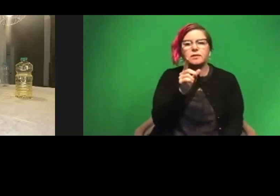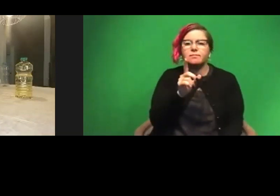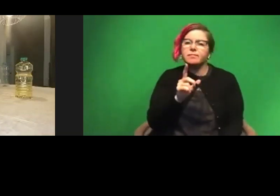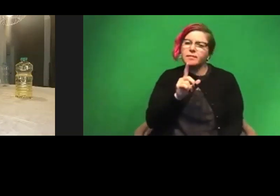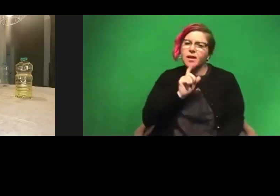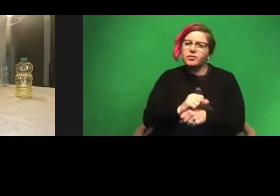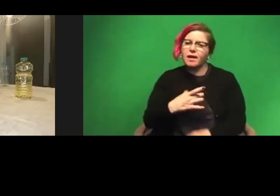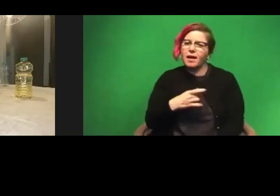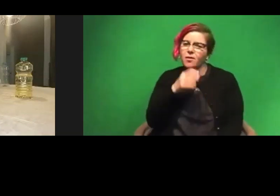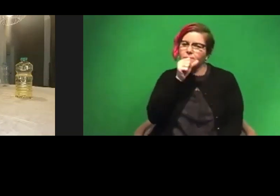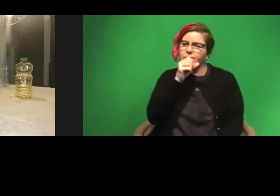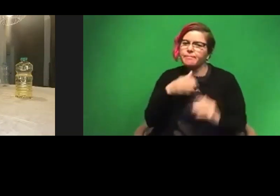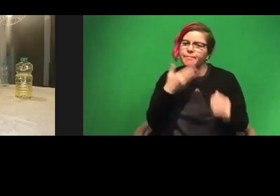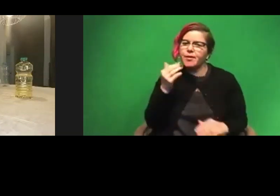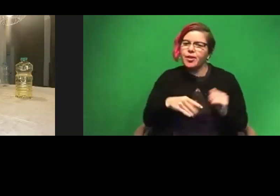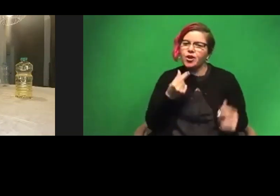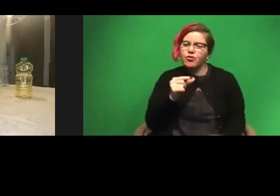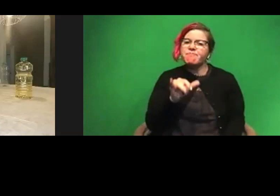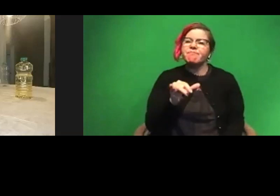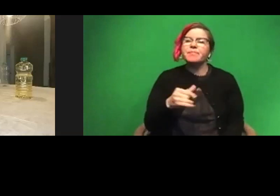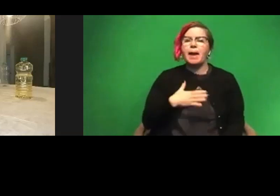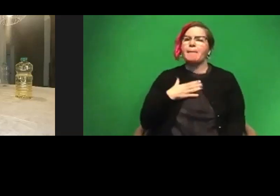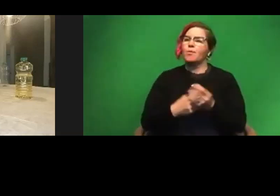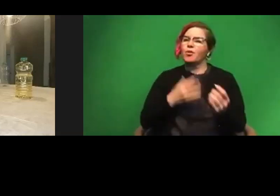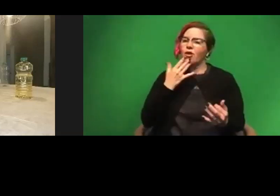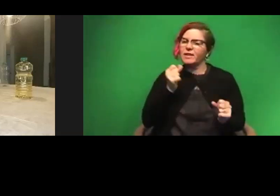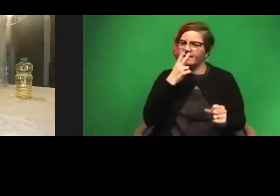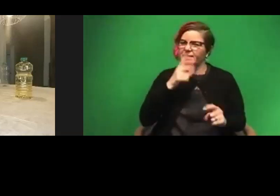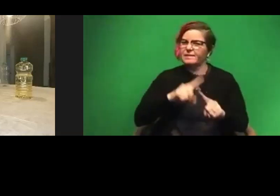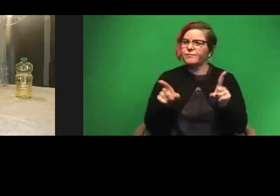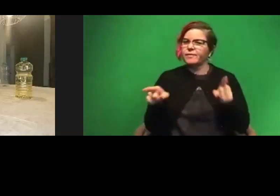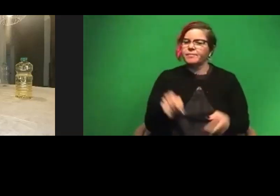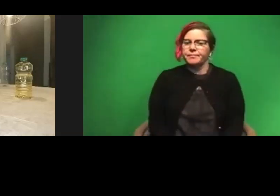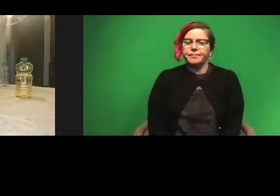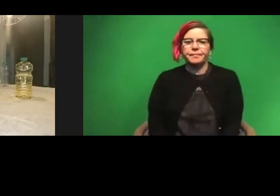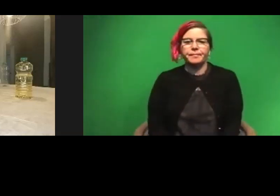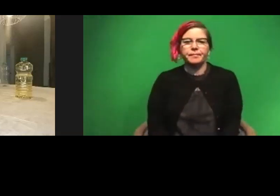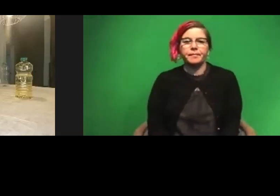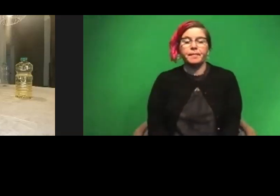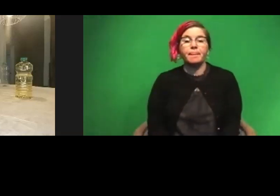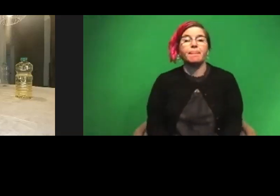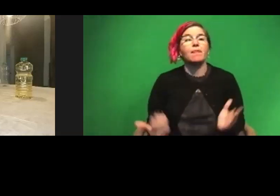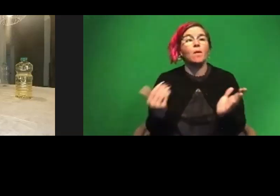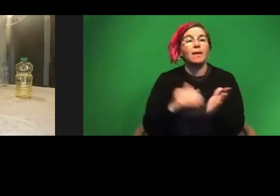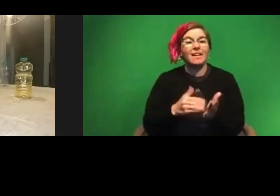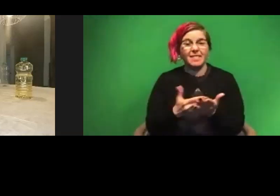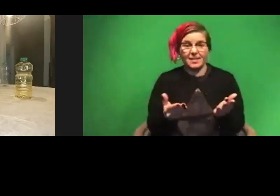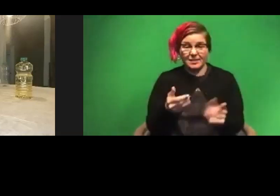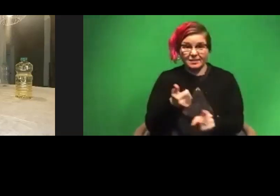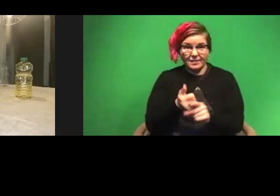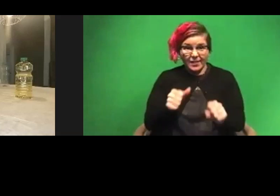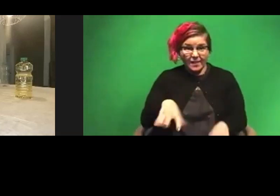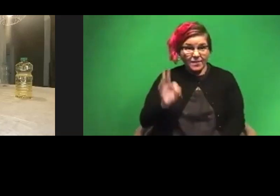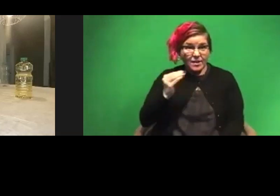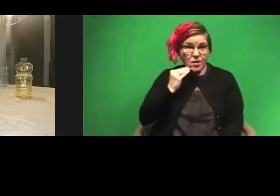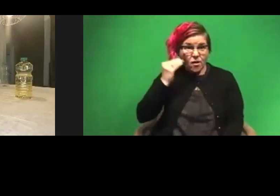than I like it in green. But I'm glad I did it in both colors so you can see. And once again, things that you can find at home.